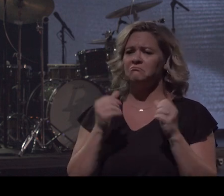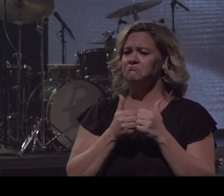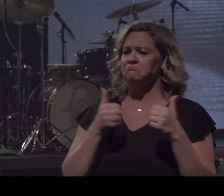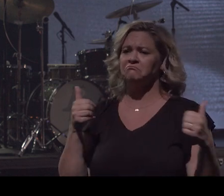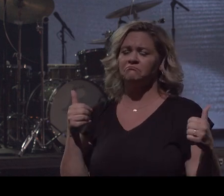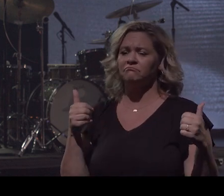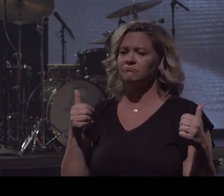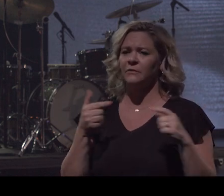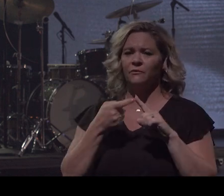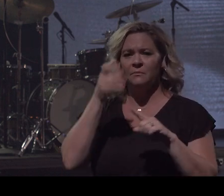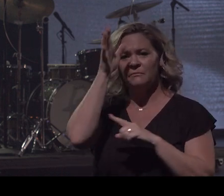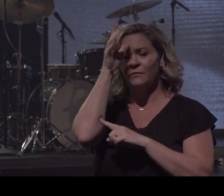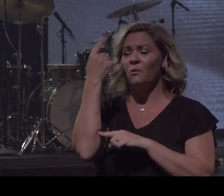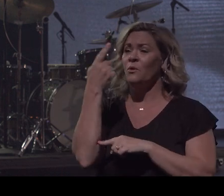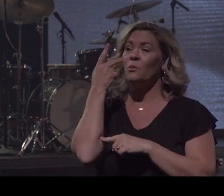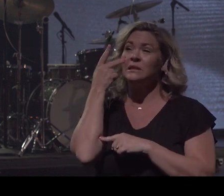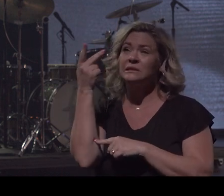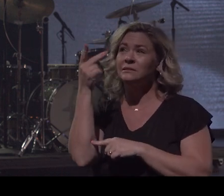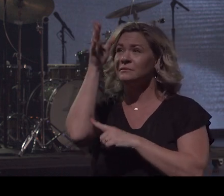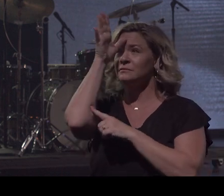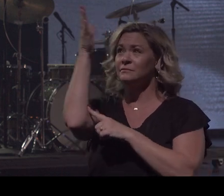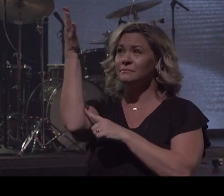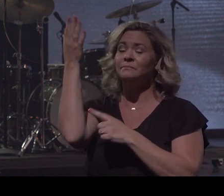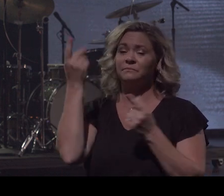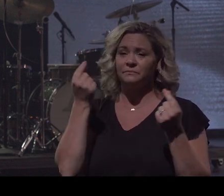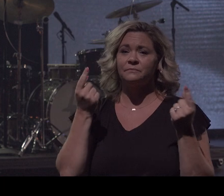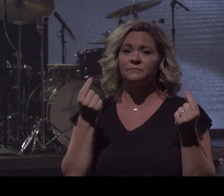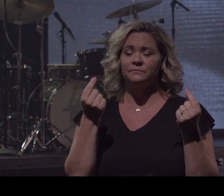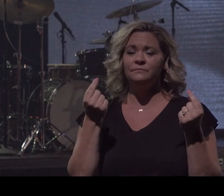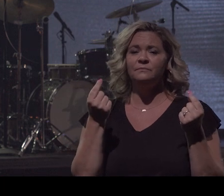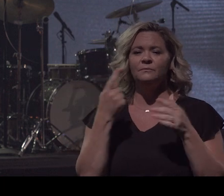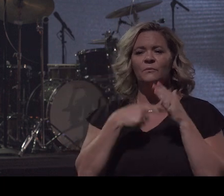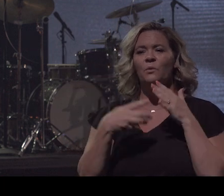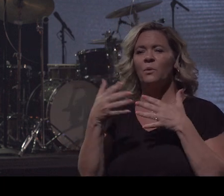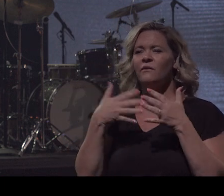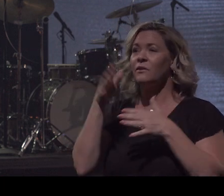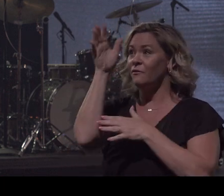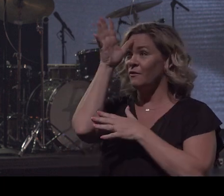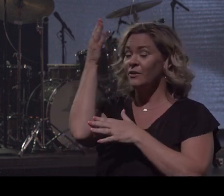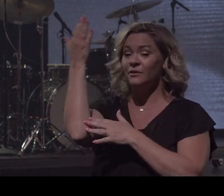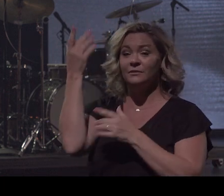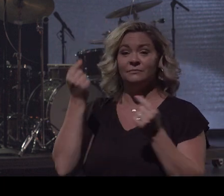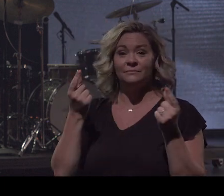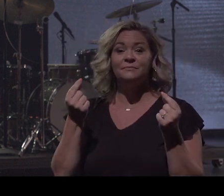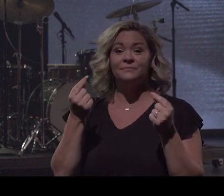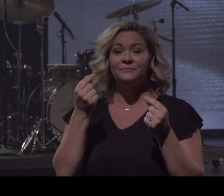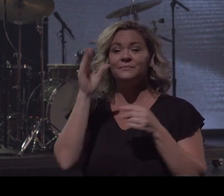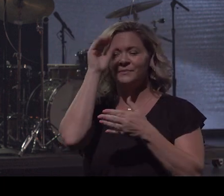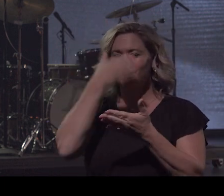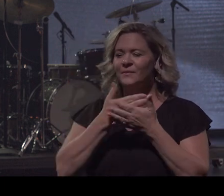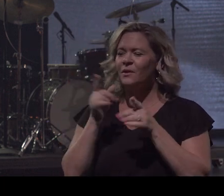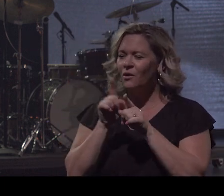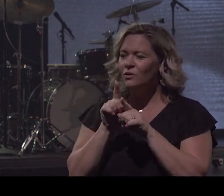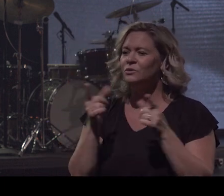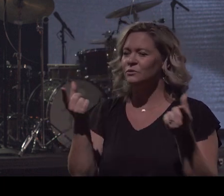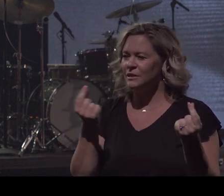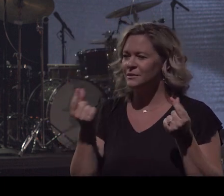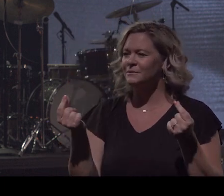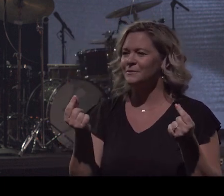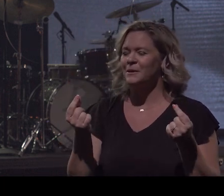do only what he sees the father doing because whatever the father does the son also does for the father loves the